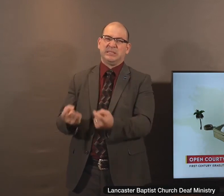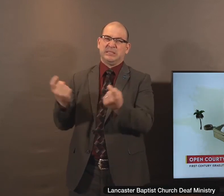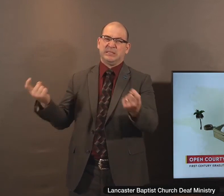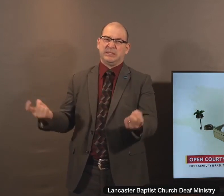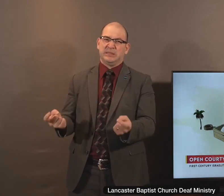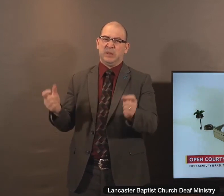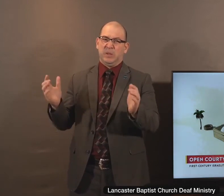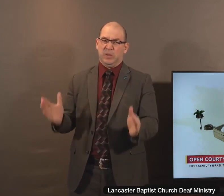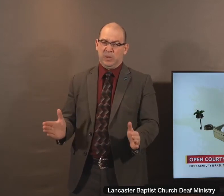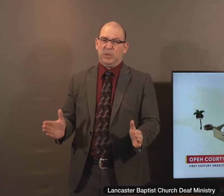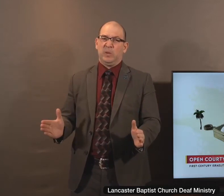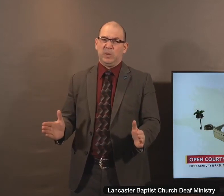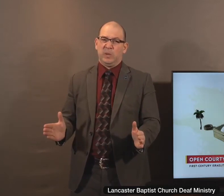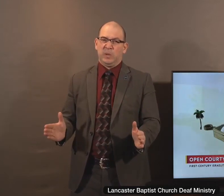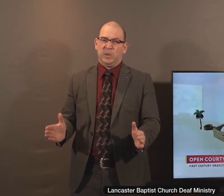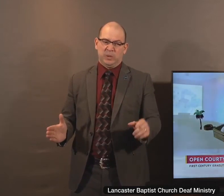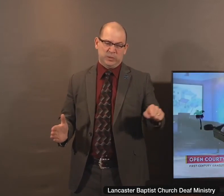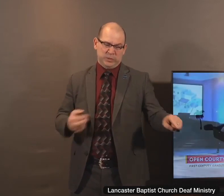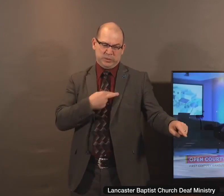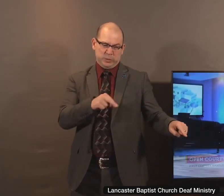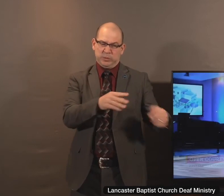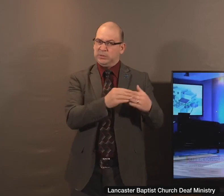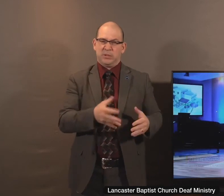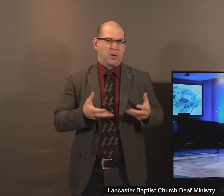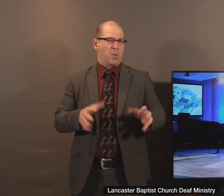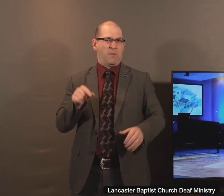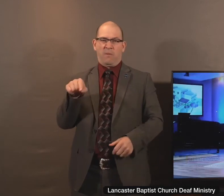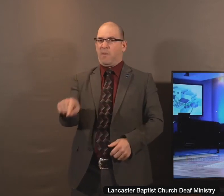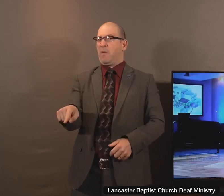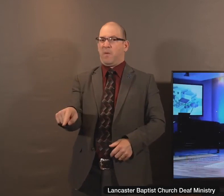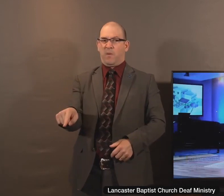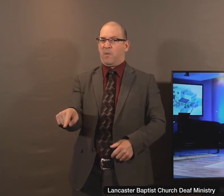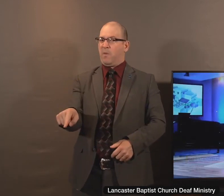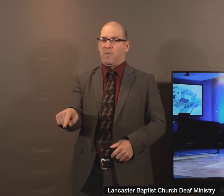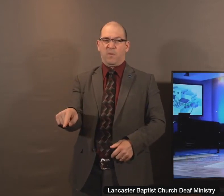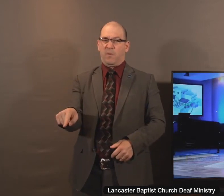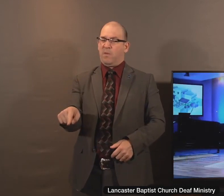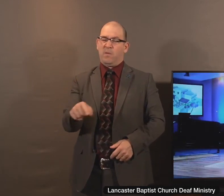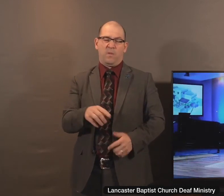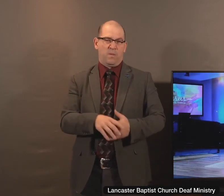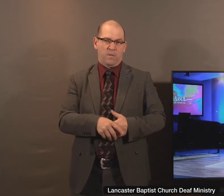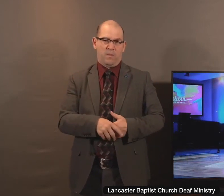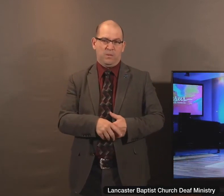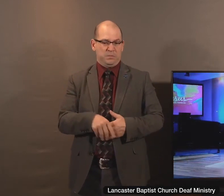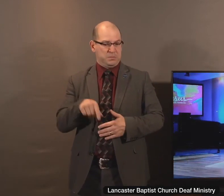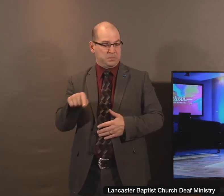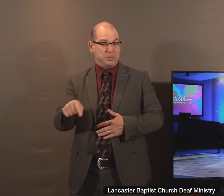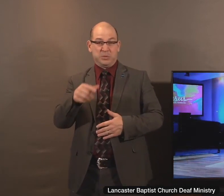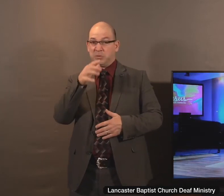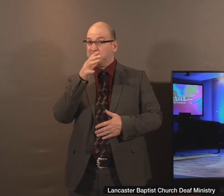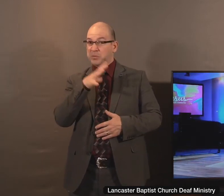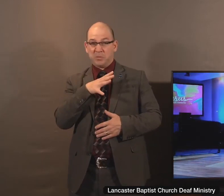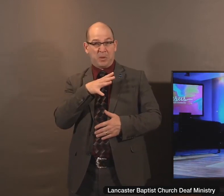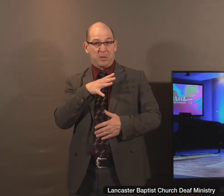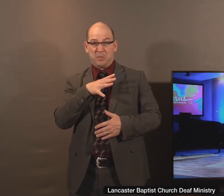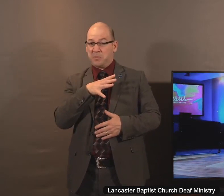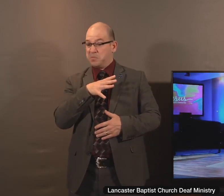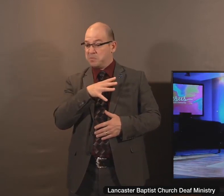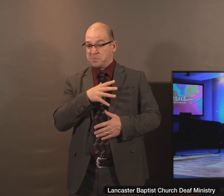fellowship like these people were enjoying in the Pharisee's home. She was not wanted in the courtyard of the Pharisee.